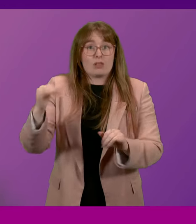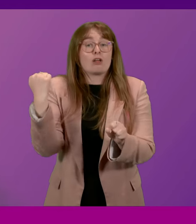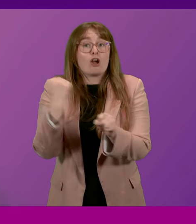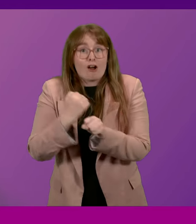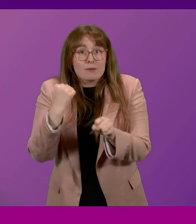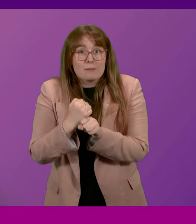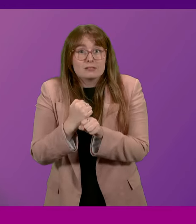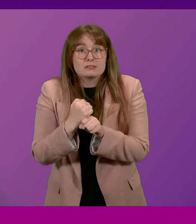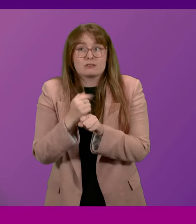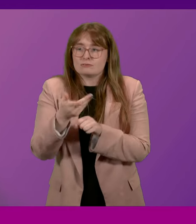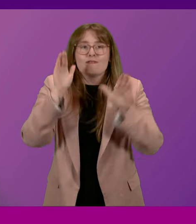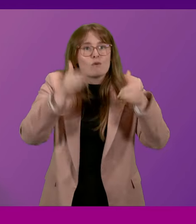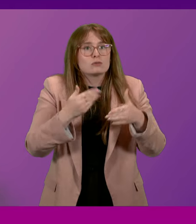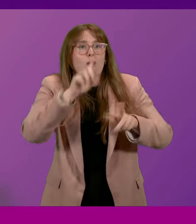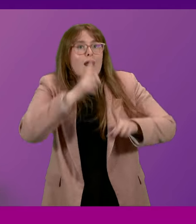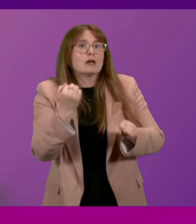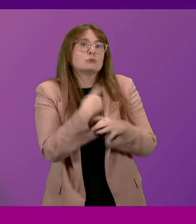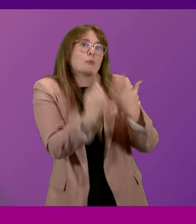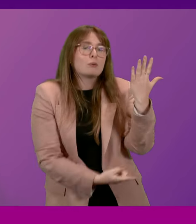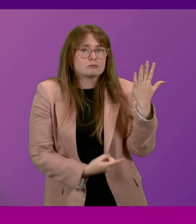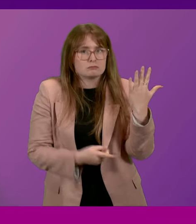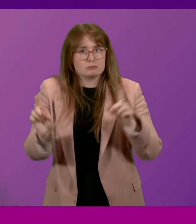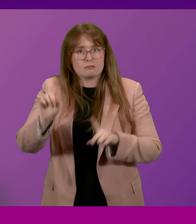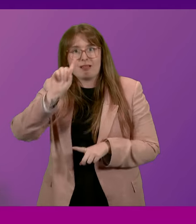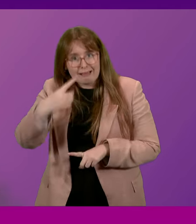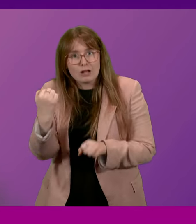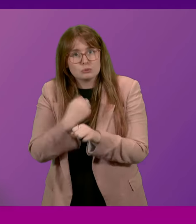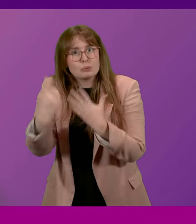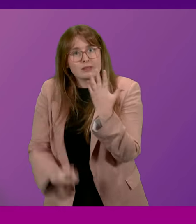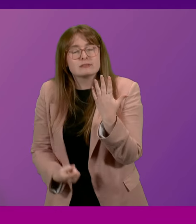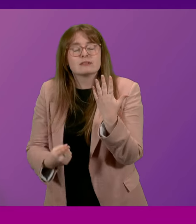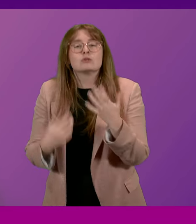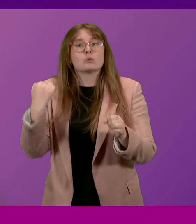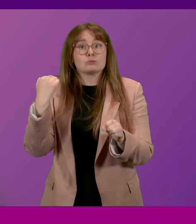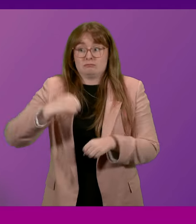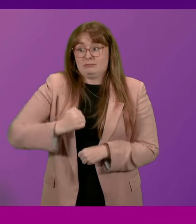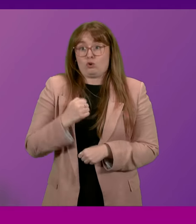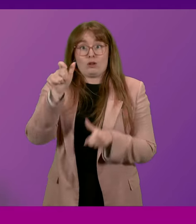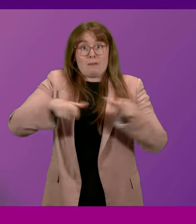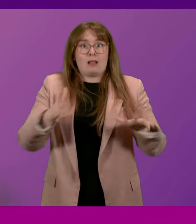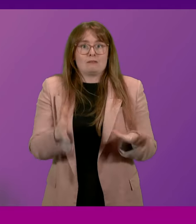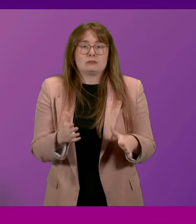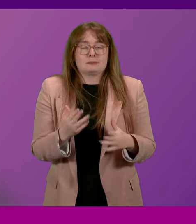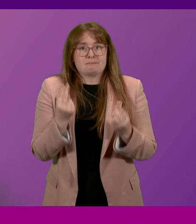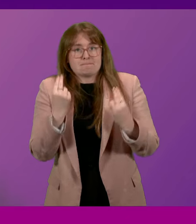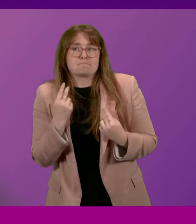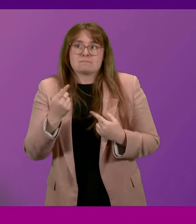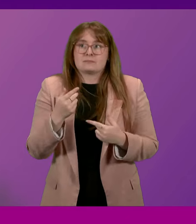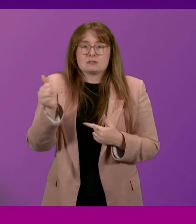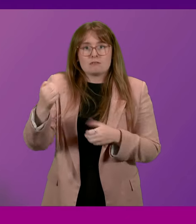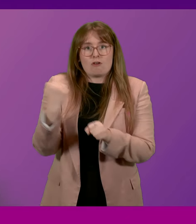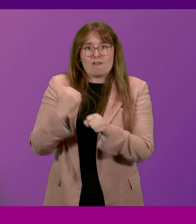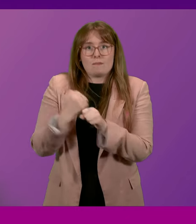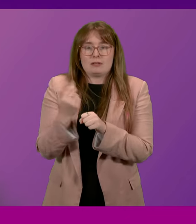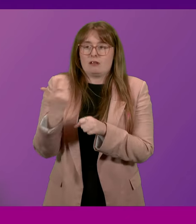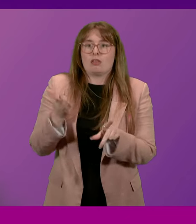too focused on what they can't do than what they can do. Scott's left to pay the price for an SNP government that's lost its